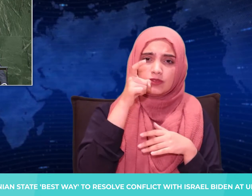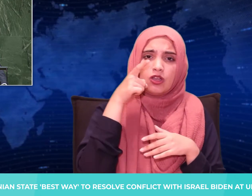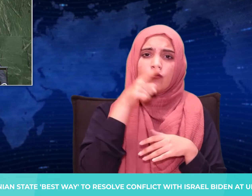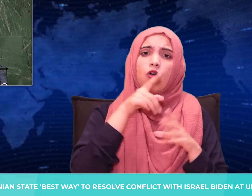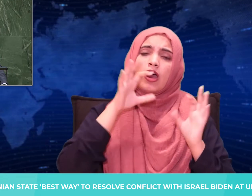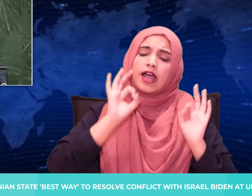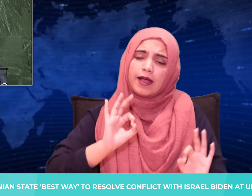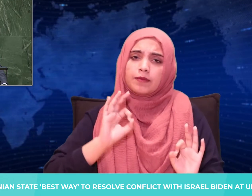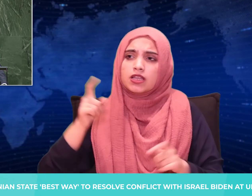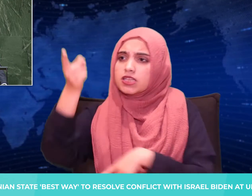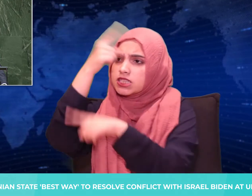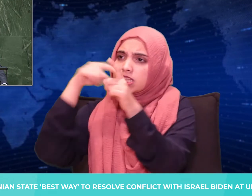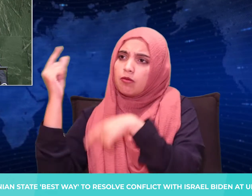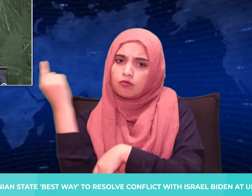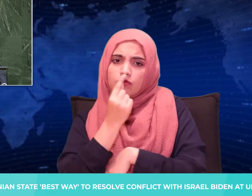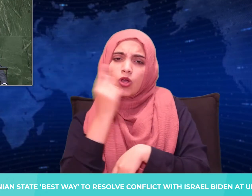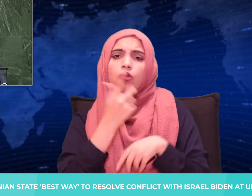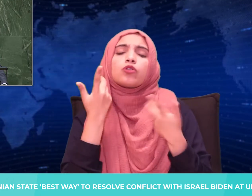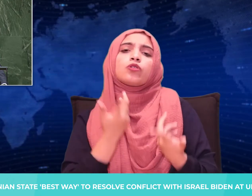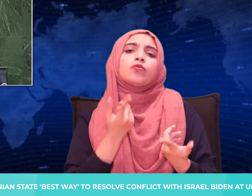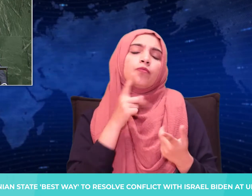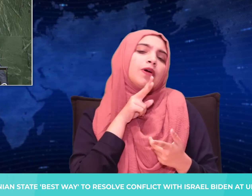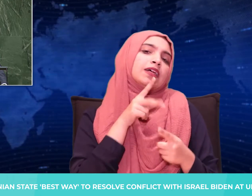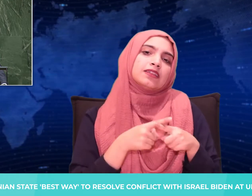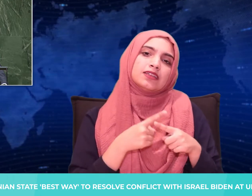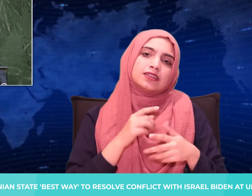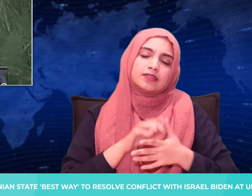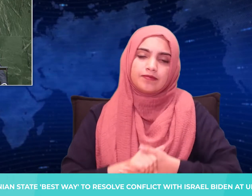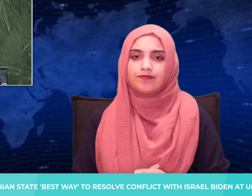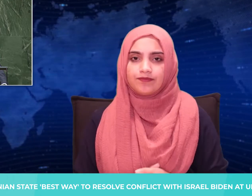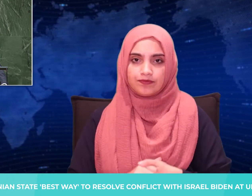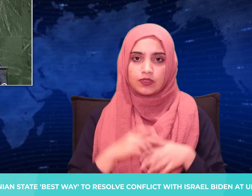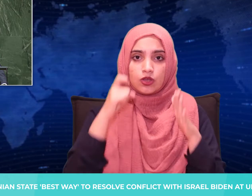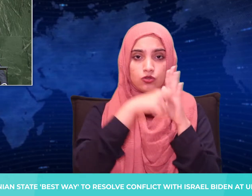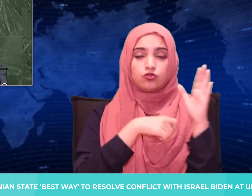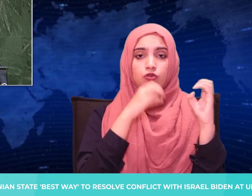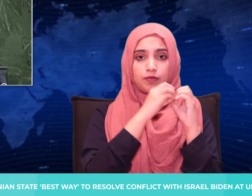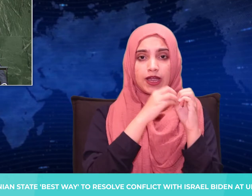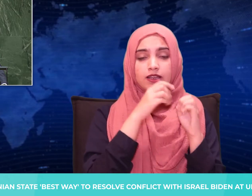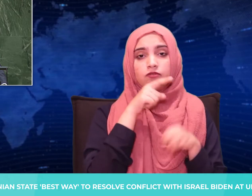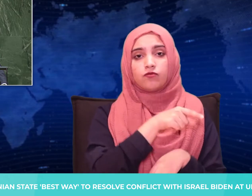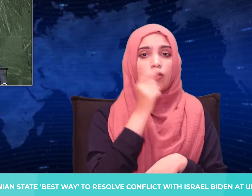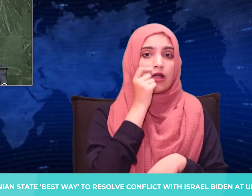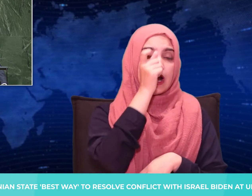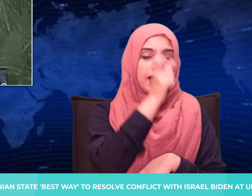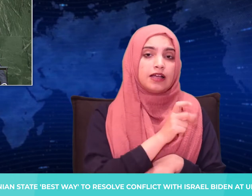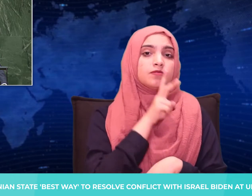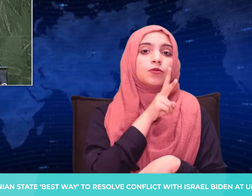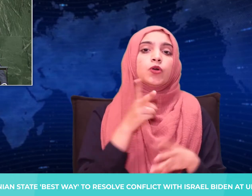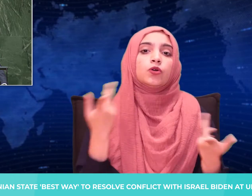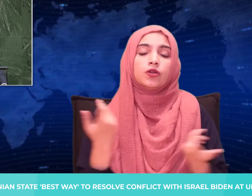and the American military must not be used as the answer to every problem we see around the world.